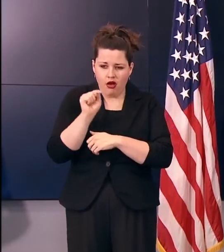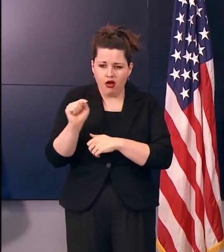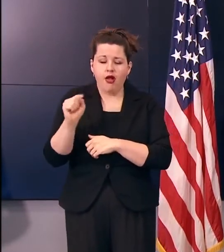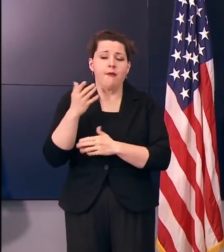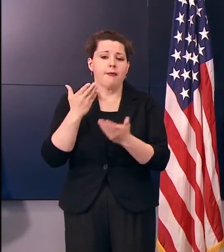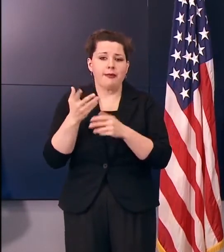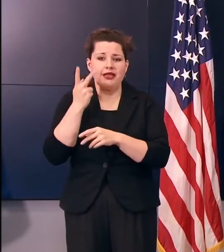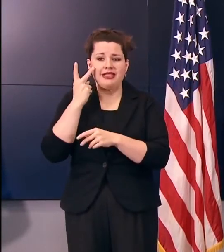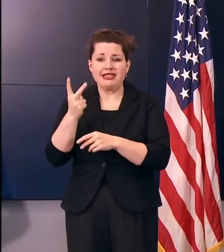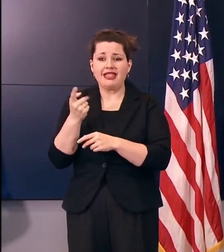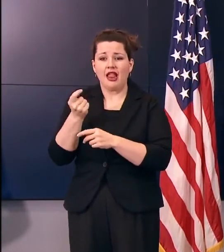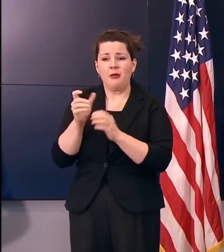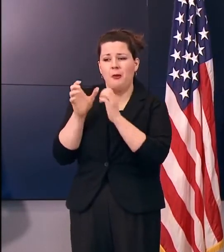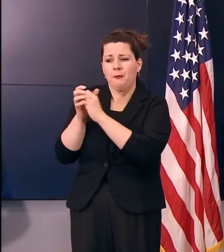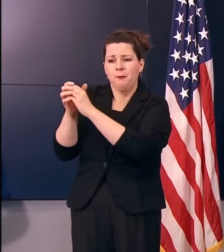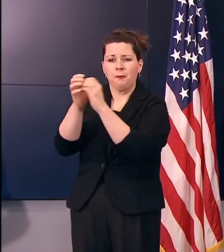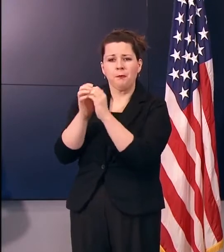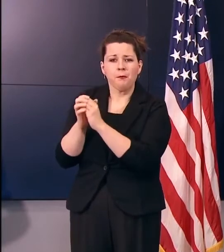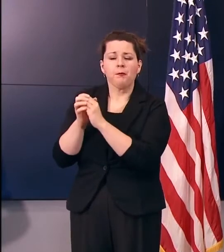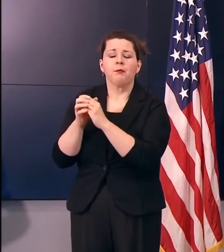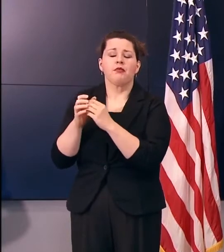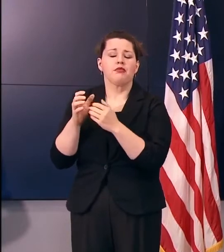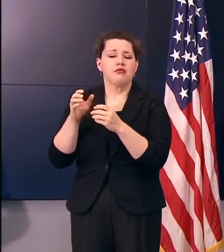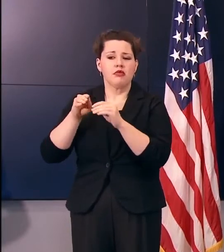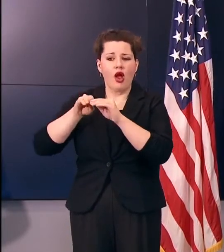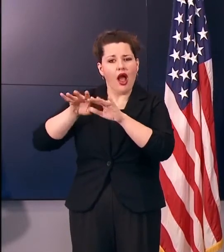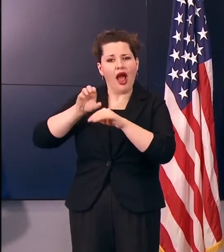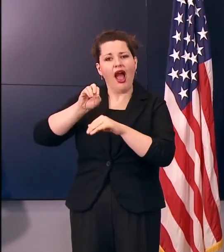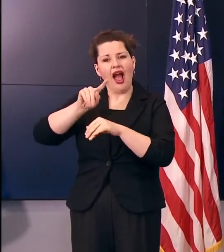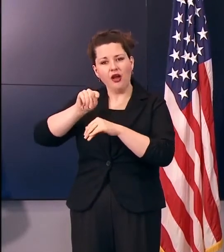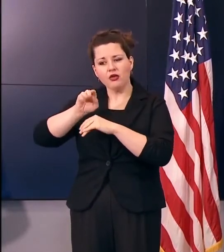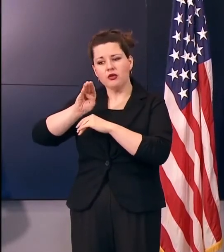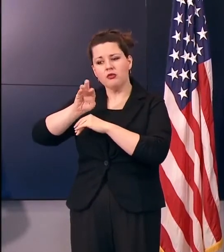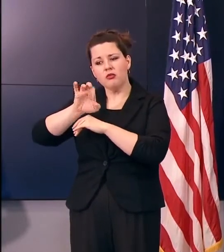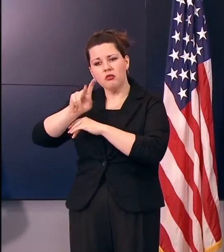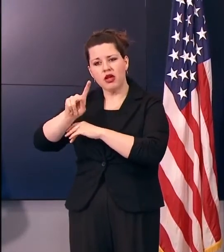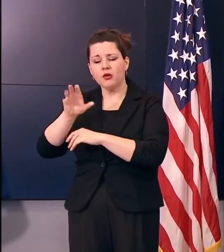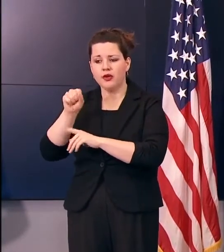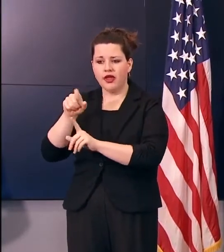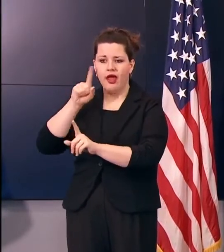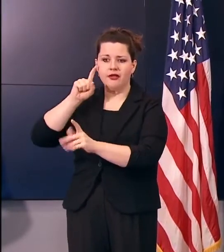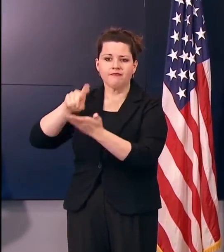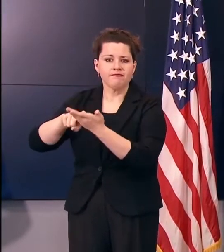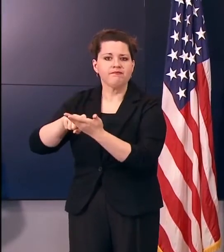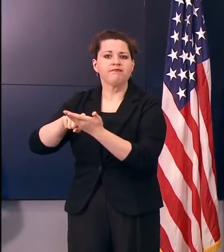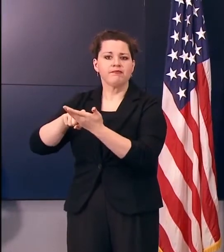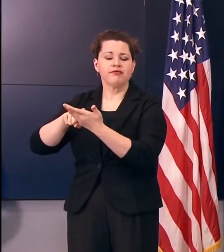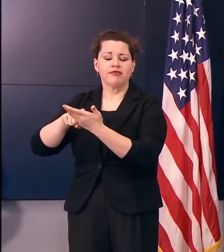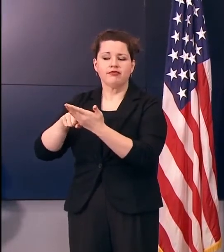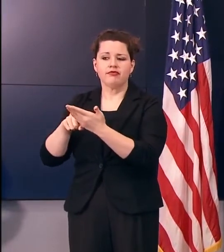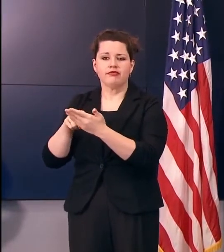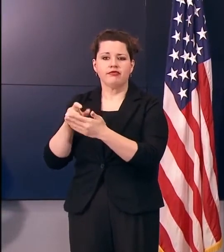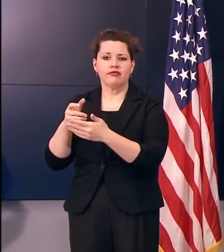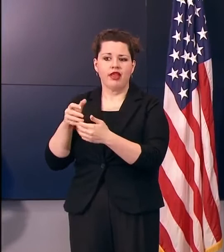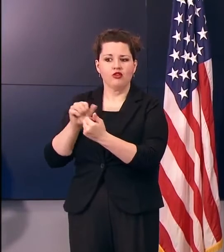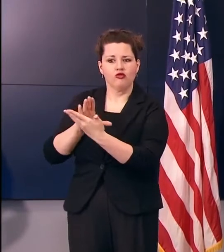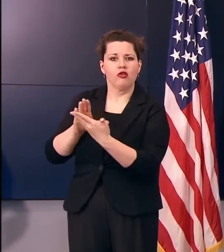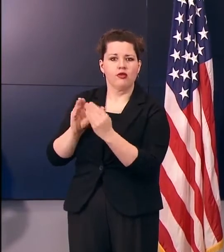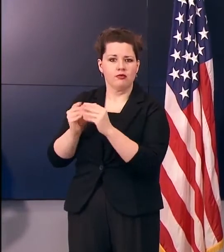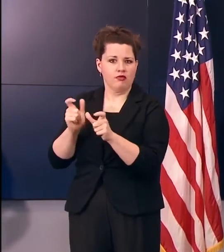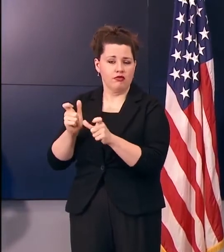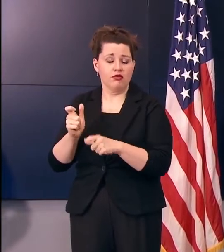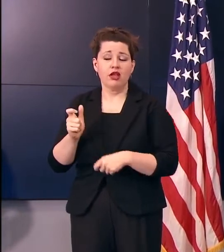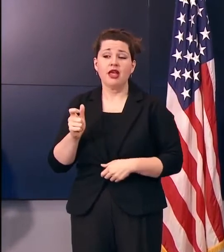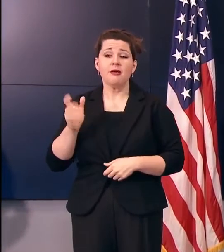might see some clusters or some outbreaks and so we can address that in a quicker manner. And so, you know, there were, as I said earlier, too, there are